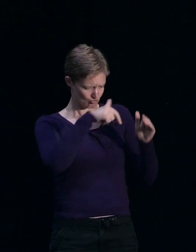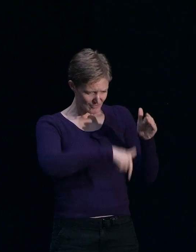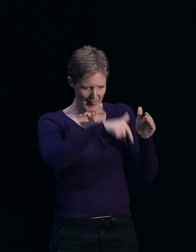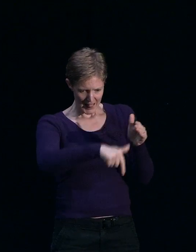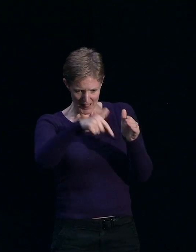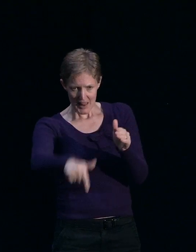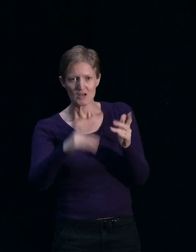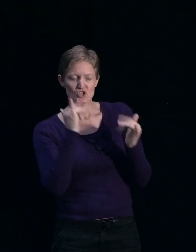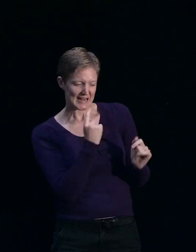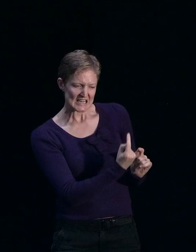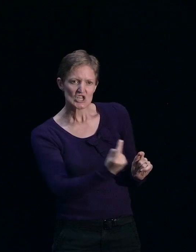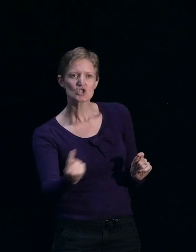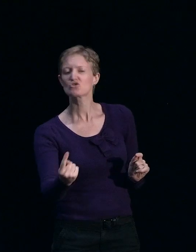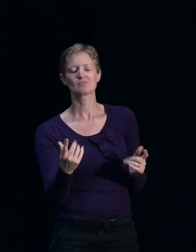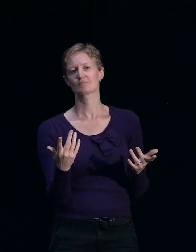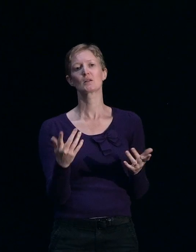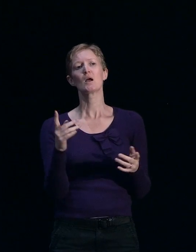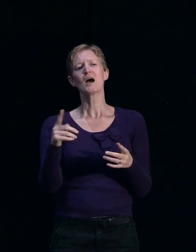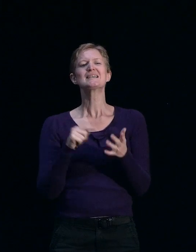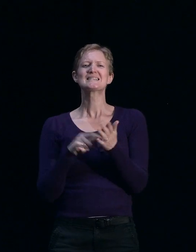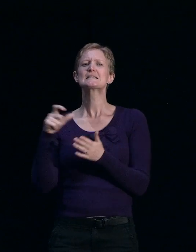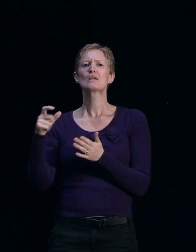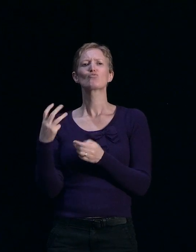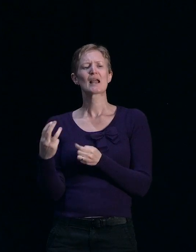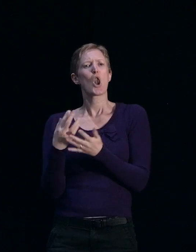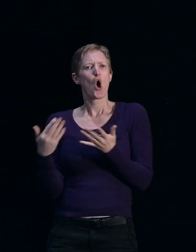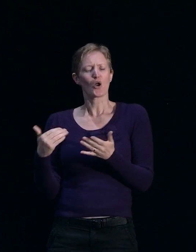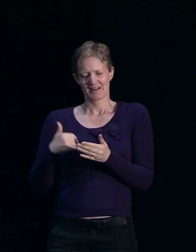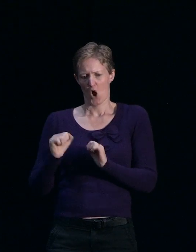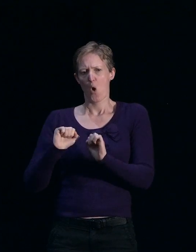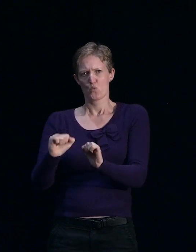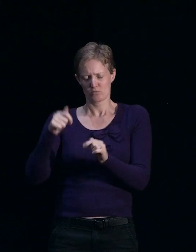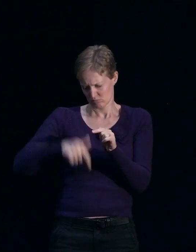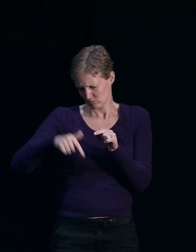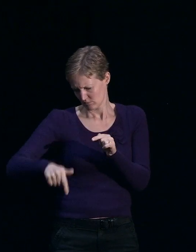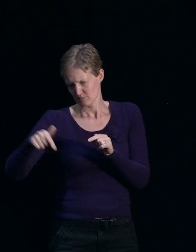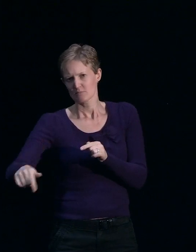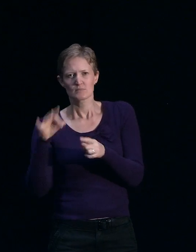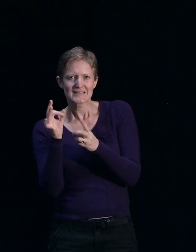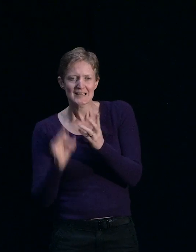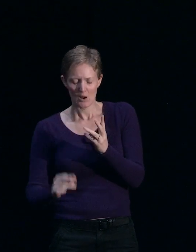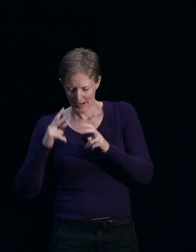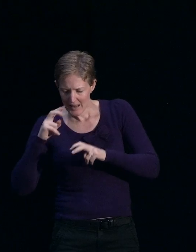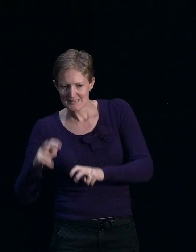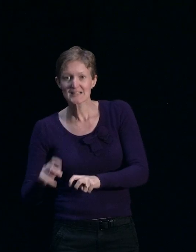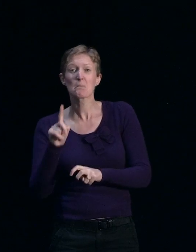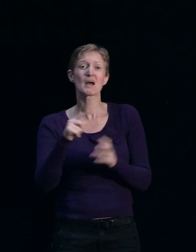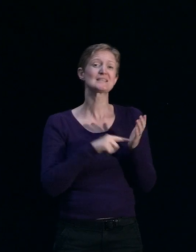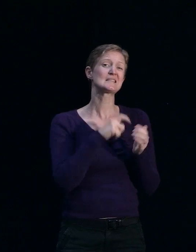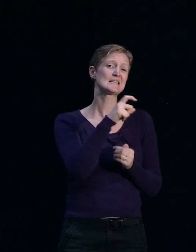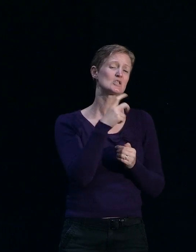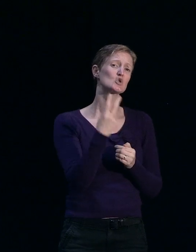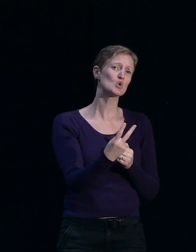number do, particularly in TC3, that's where a detailed analysis needs to be done. But for TC2 and